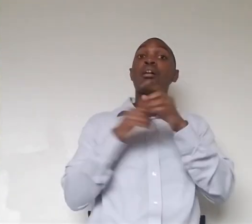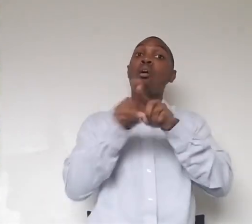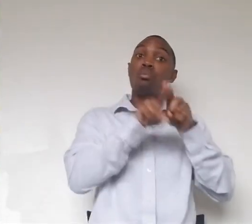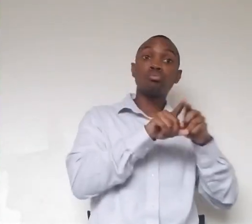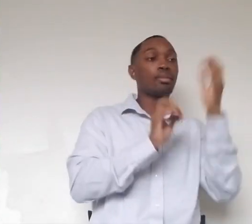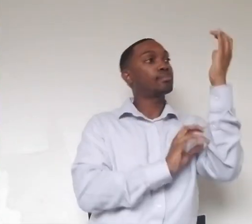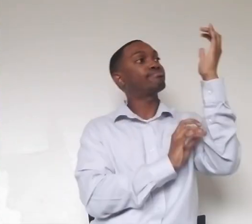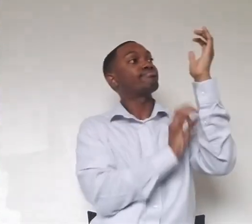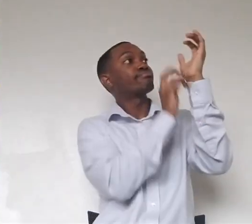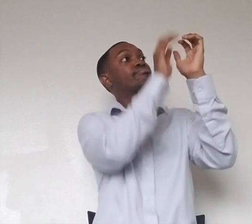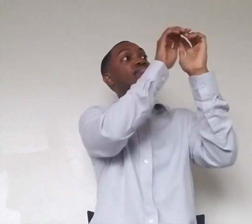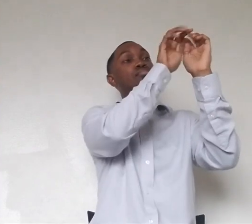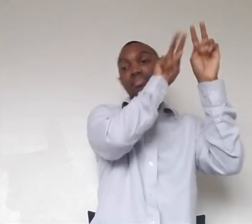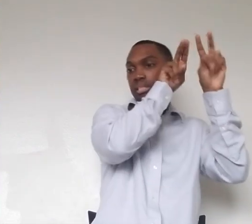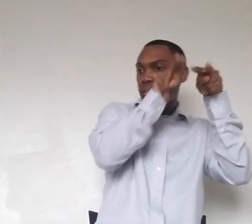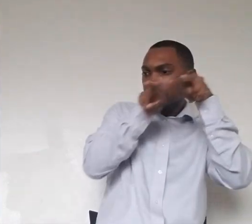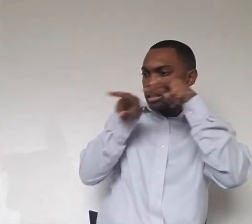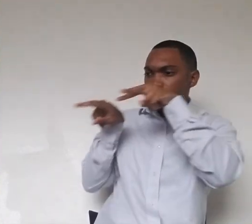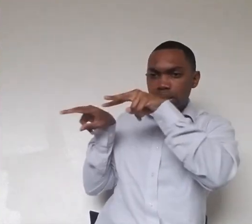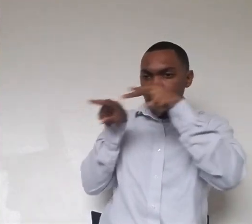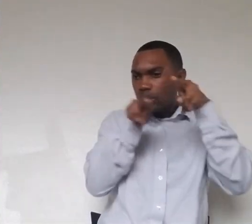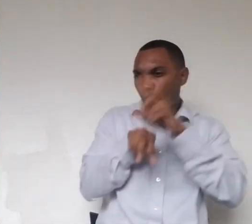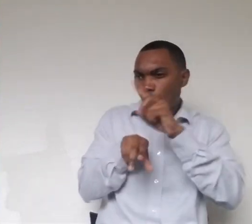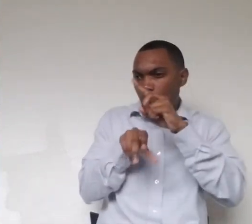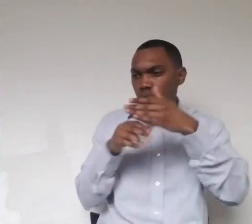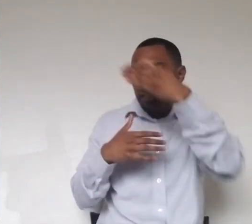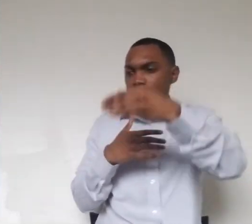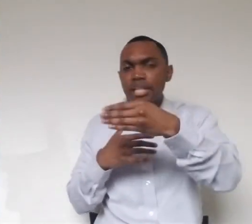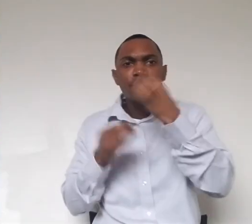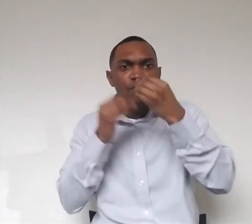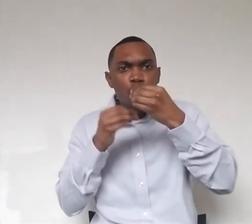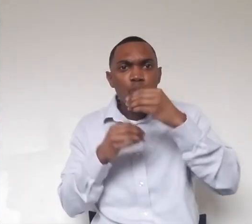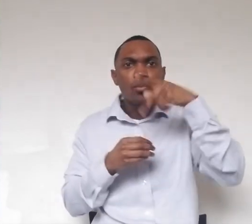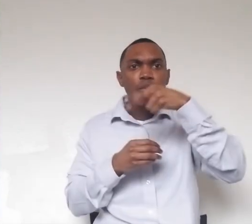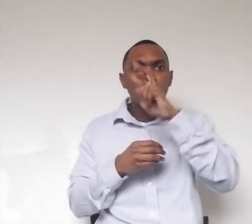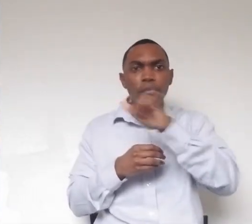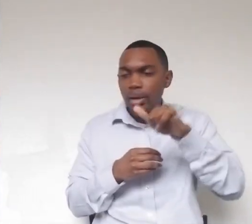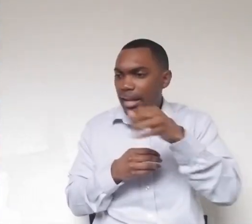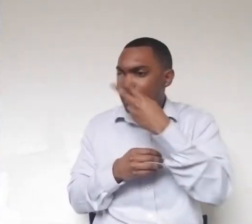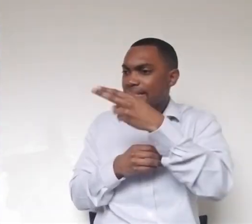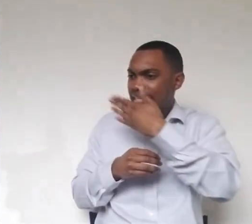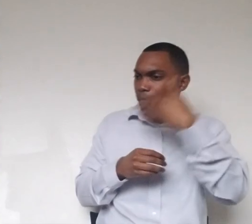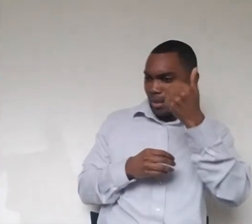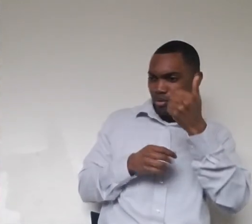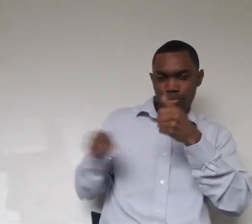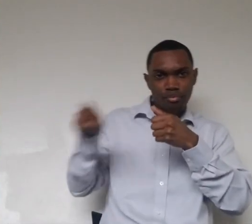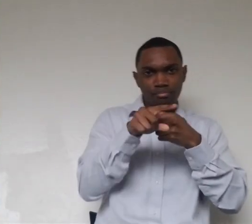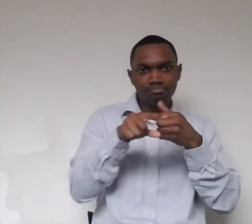for prey, basically, to look at, like, all right, where's the next meal? We'll get up nice and high so we can see better, have a good vantage point. Oh,